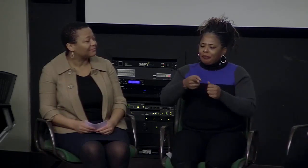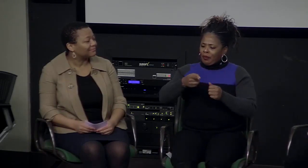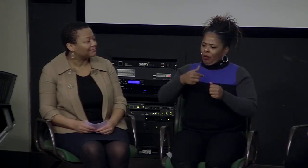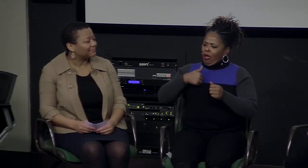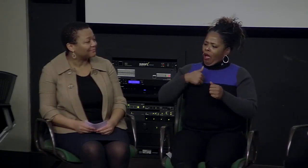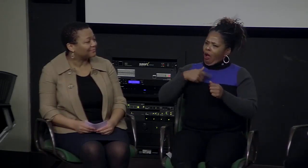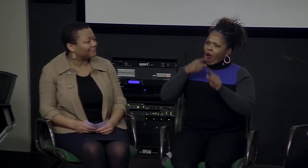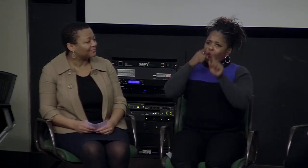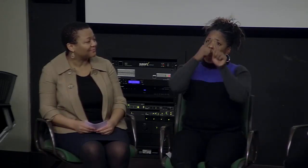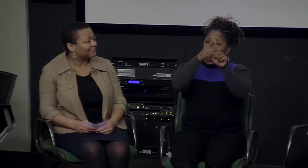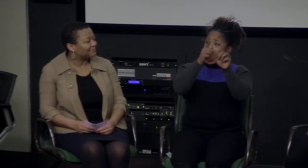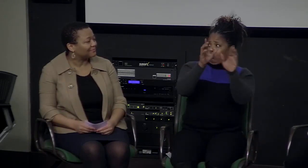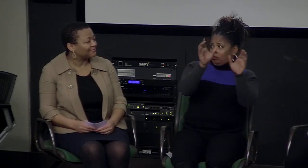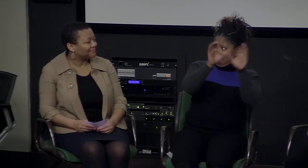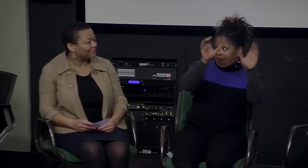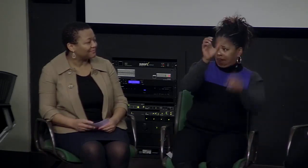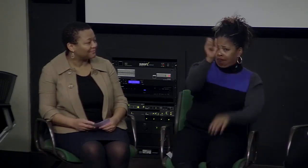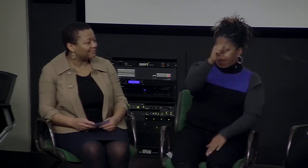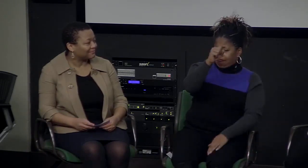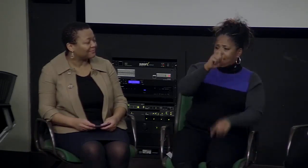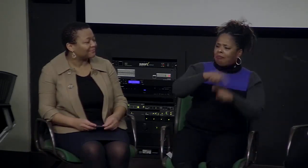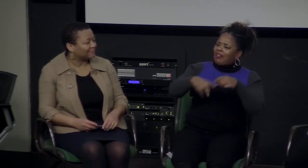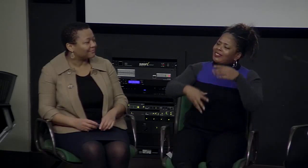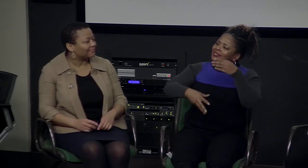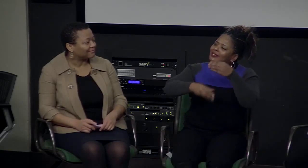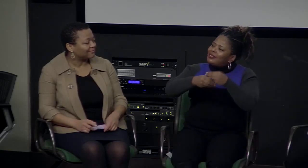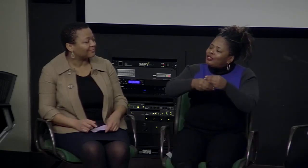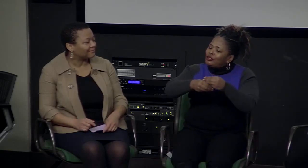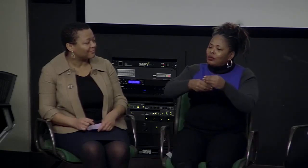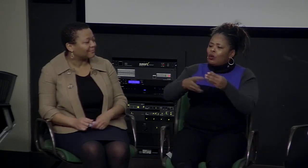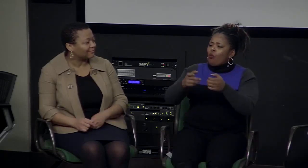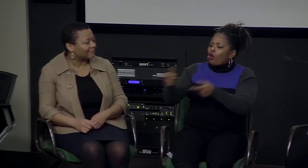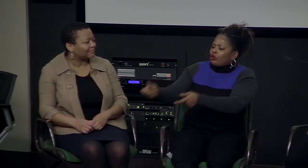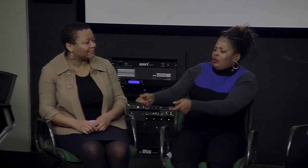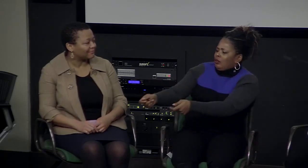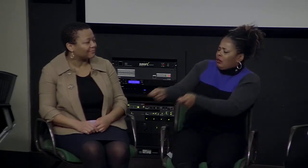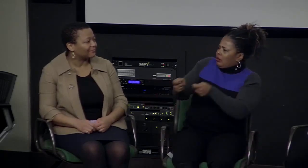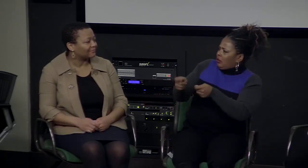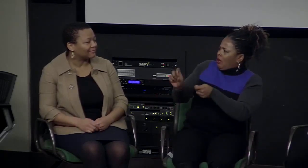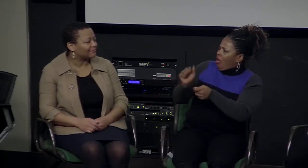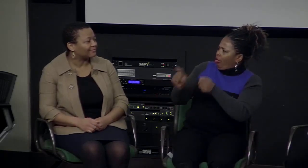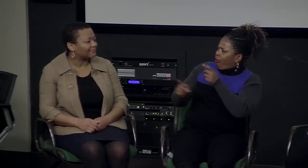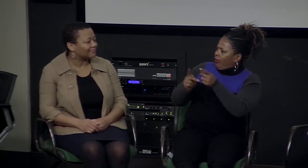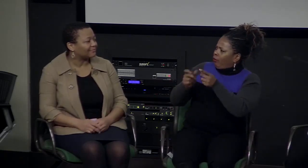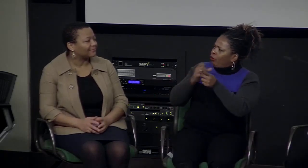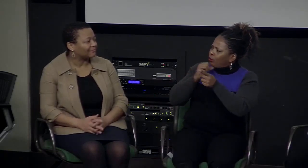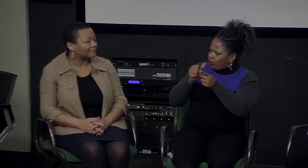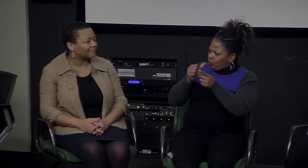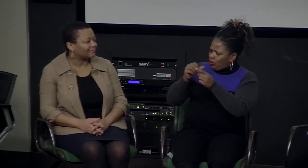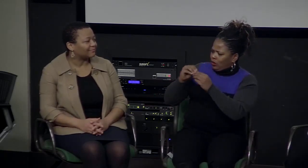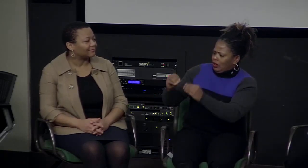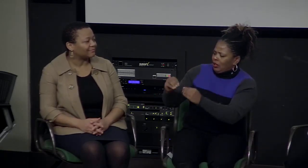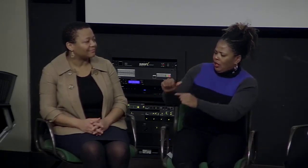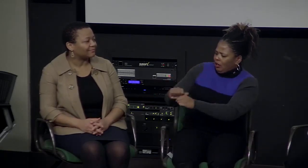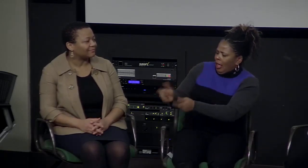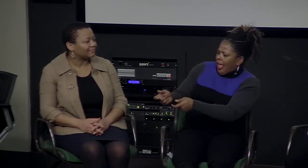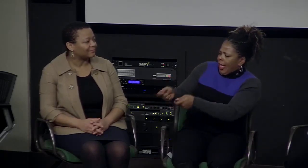we first got started. Our goal for all of us was to become certified, but we also wanted to be